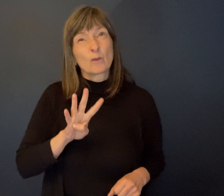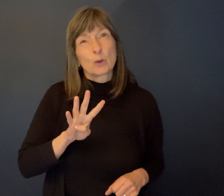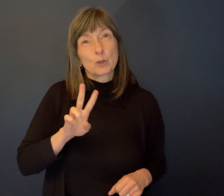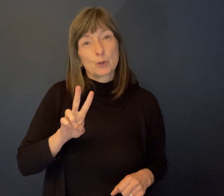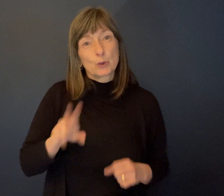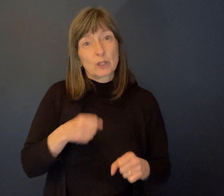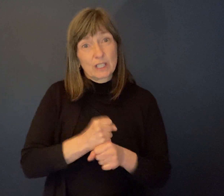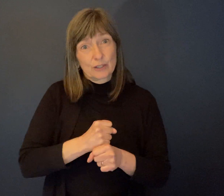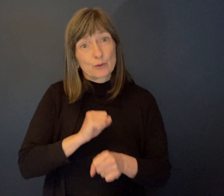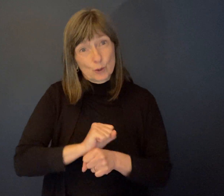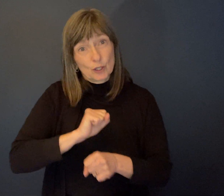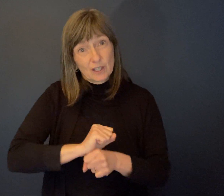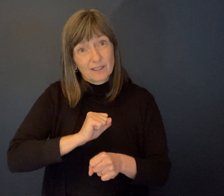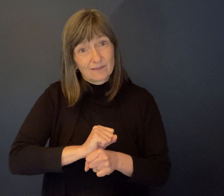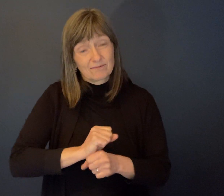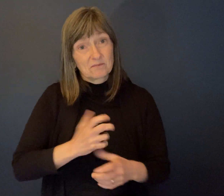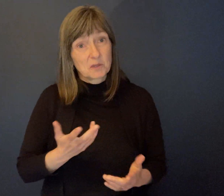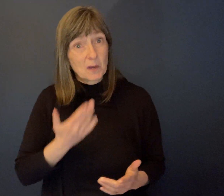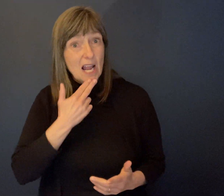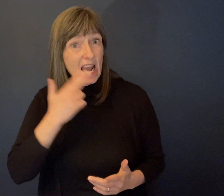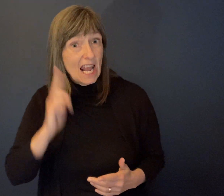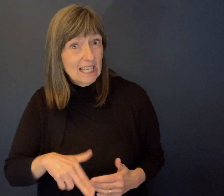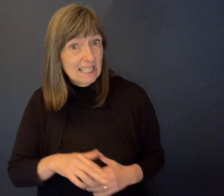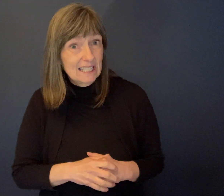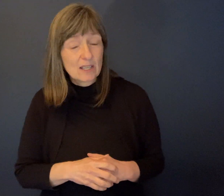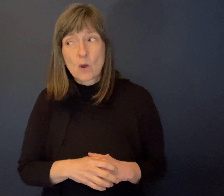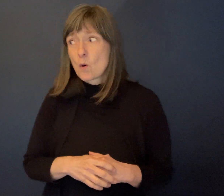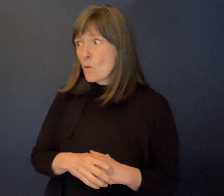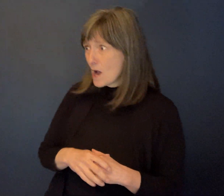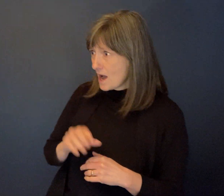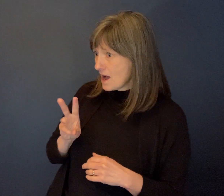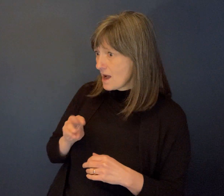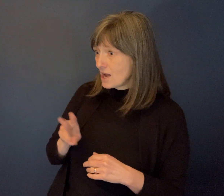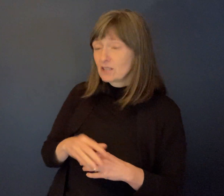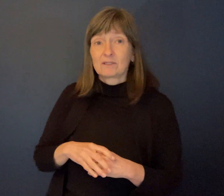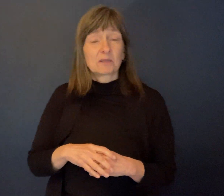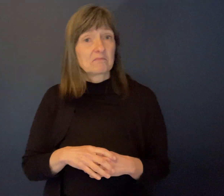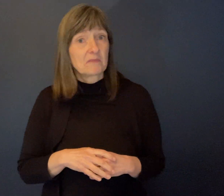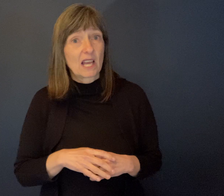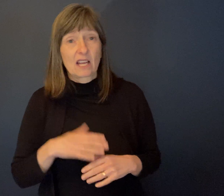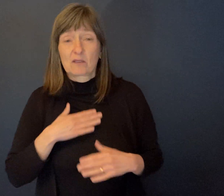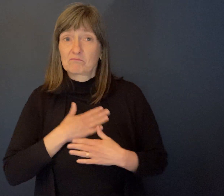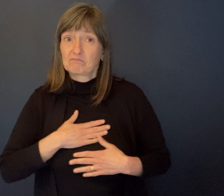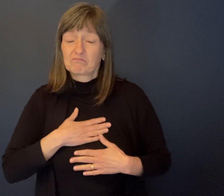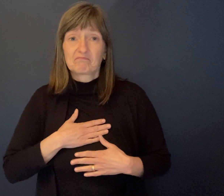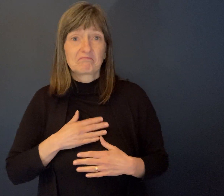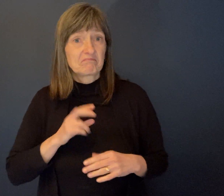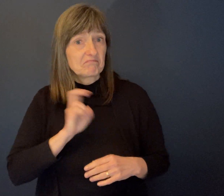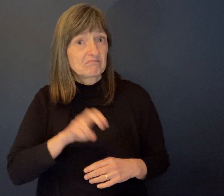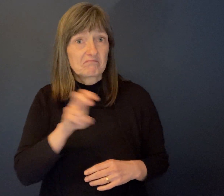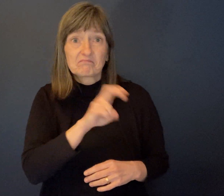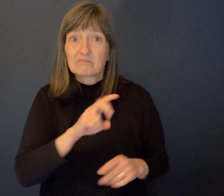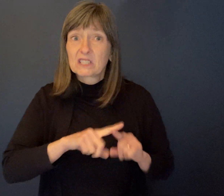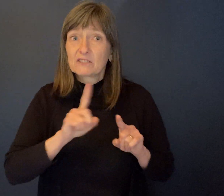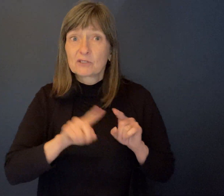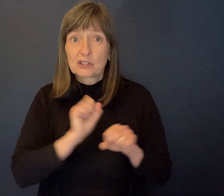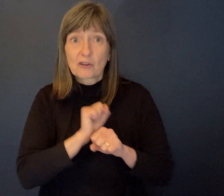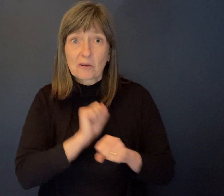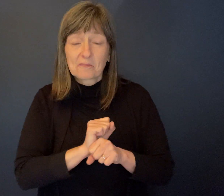I was very, very fortunate to be able to do that. Yeah. And I had the pleasure of working in a variety of sectors, uh, from community